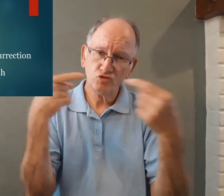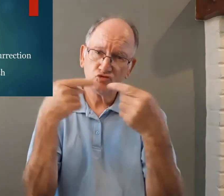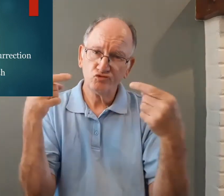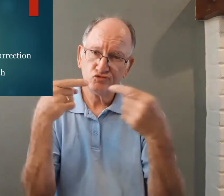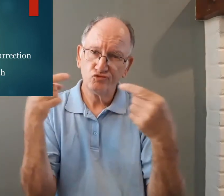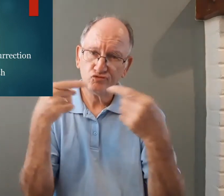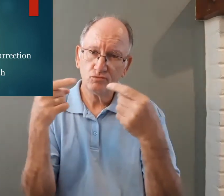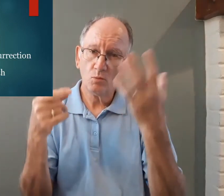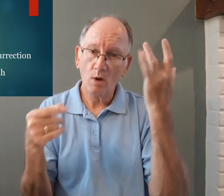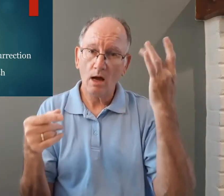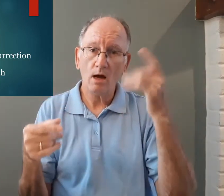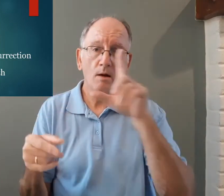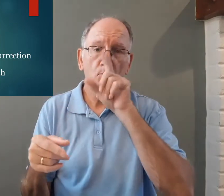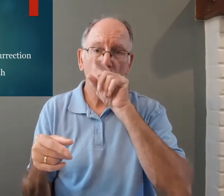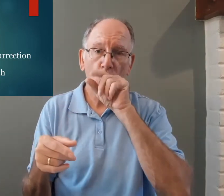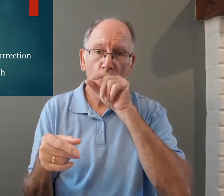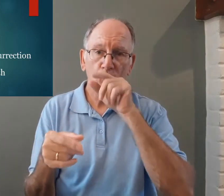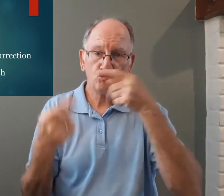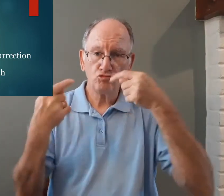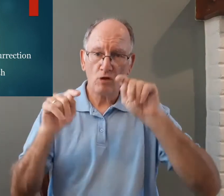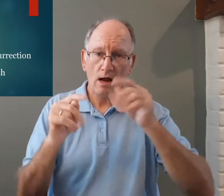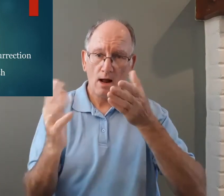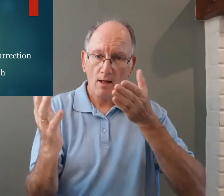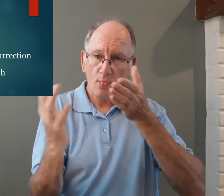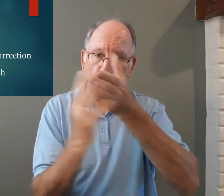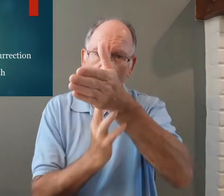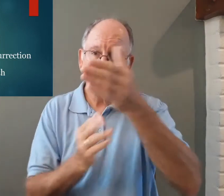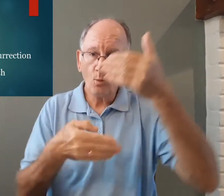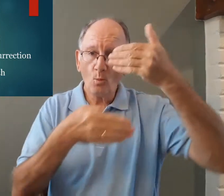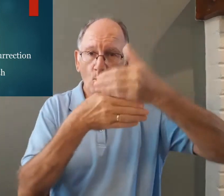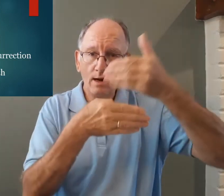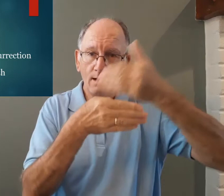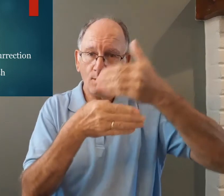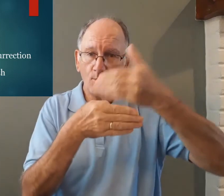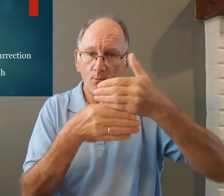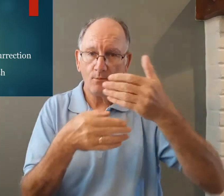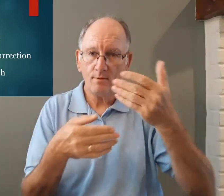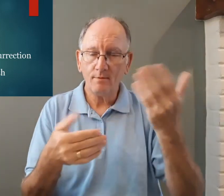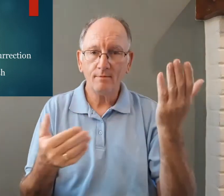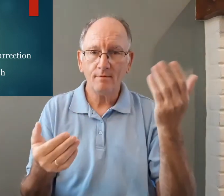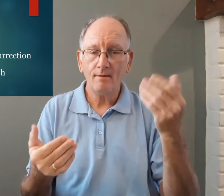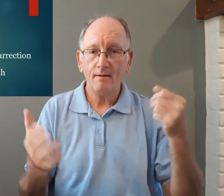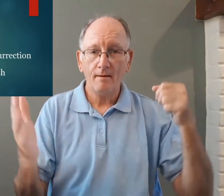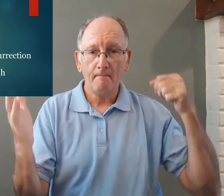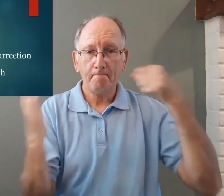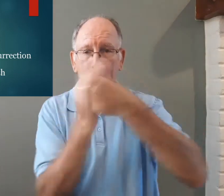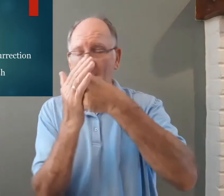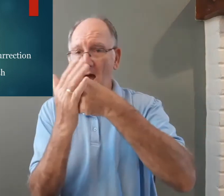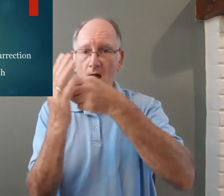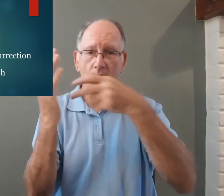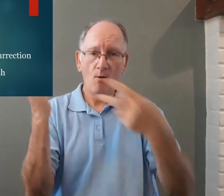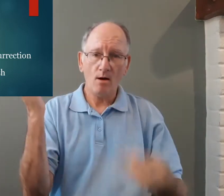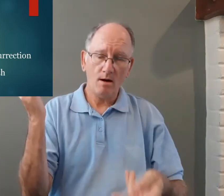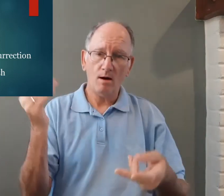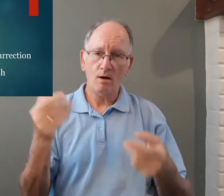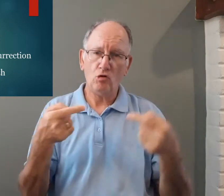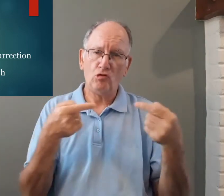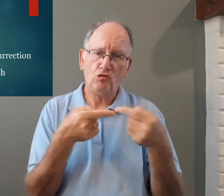there and the bird was hurt the bird tried to go through the window and hit the window and